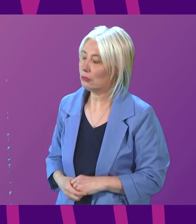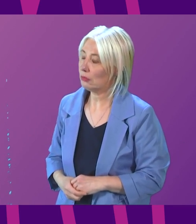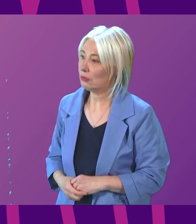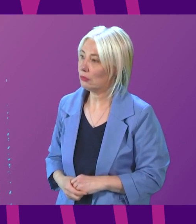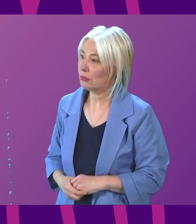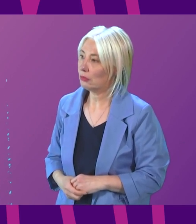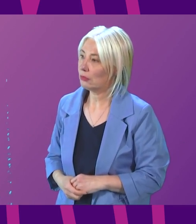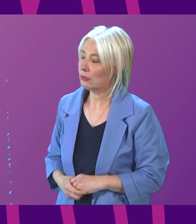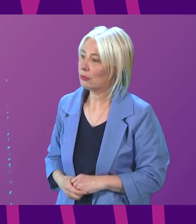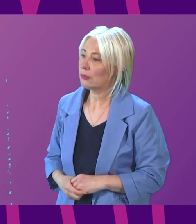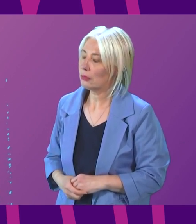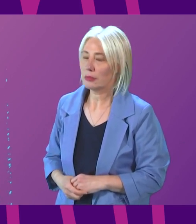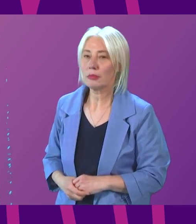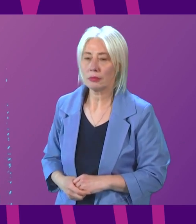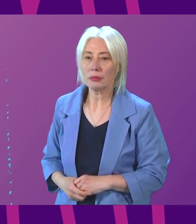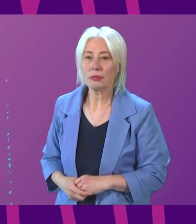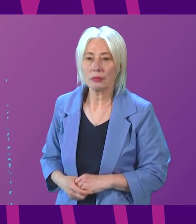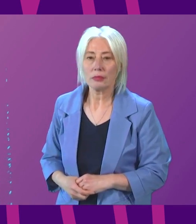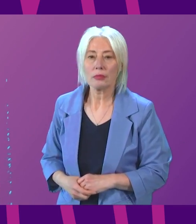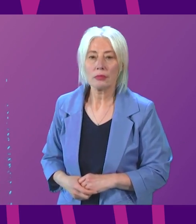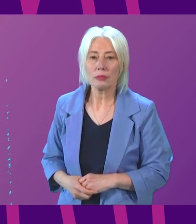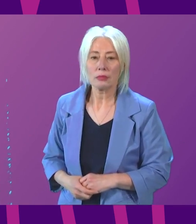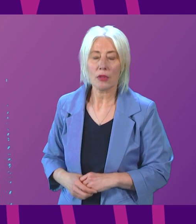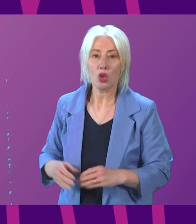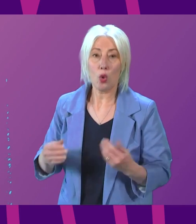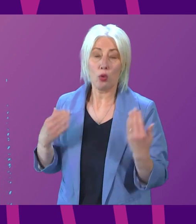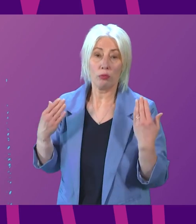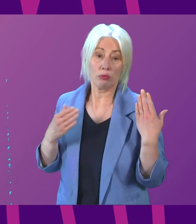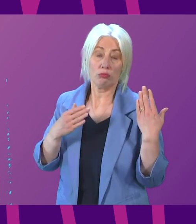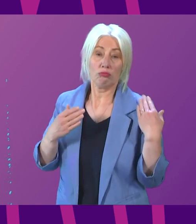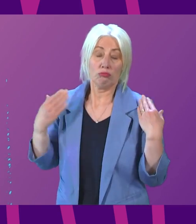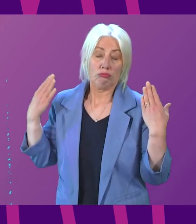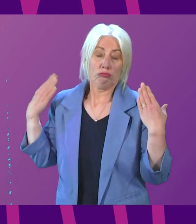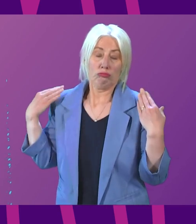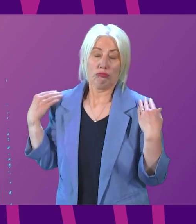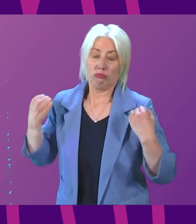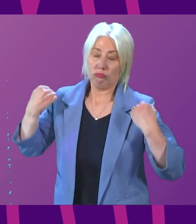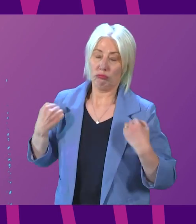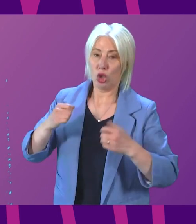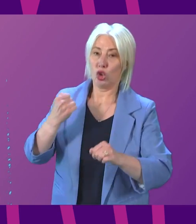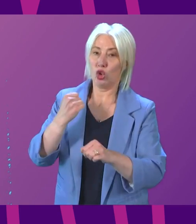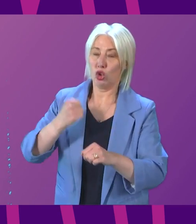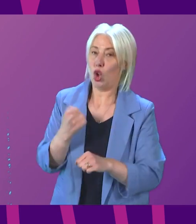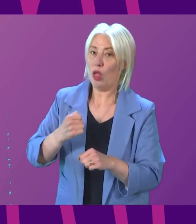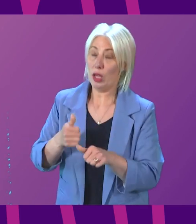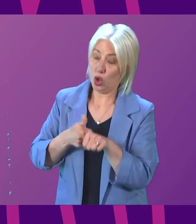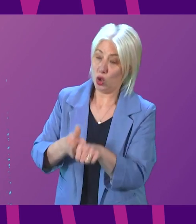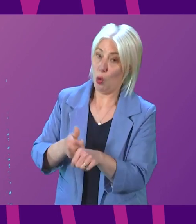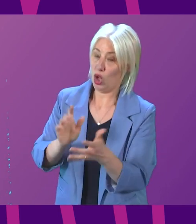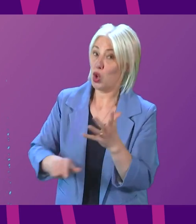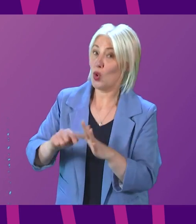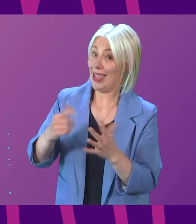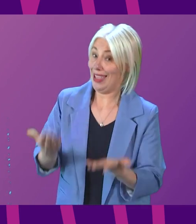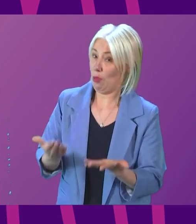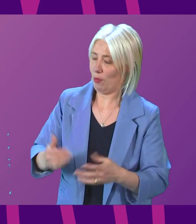In fact, I may go as far as to say that the broad shoulders of Scotland are helping all of the UK at this time. But Stuart